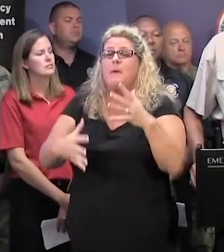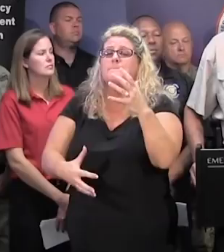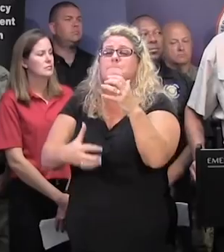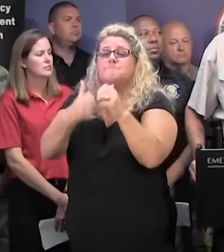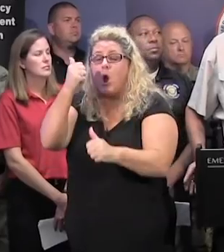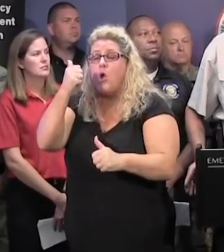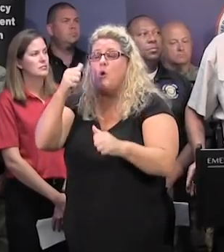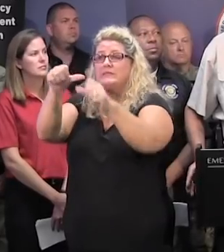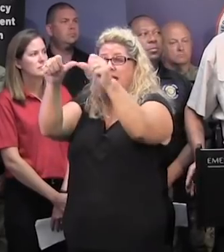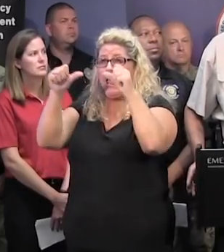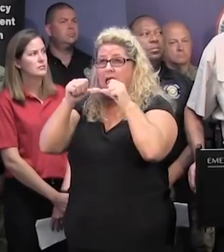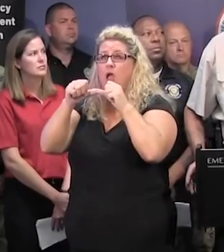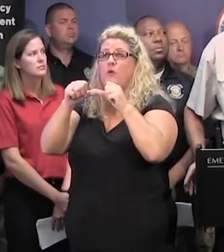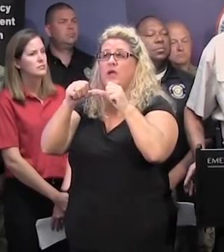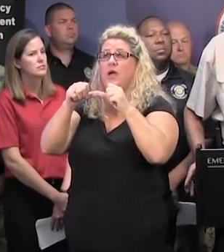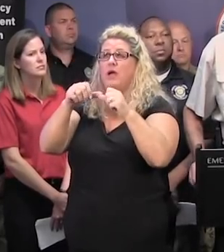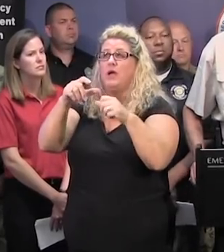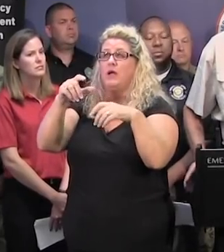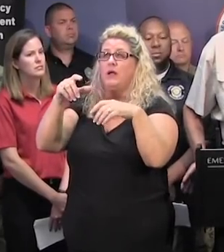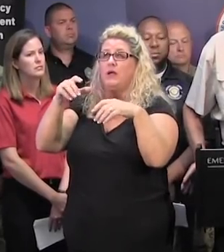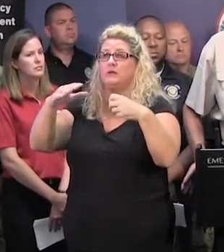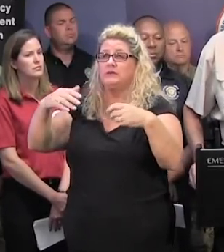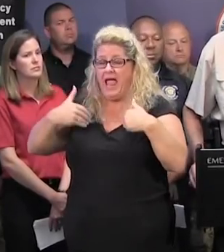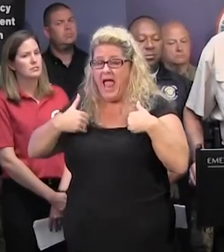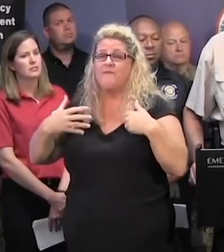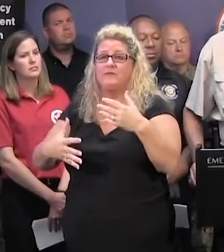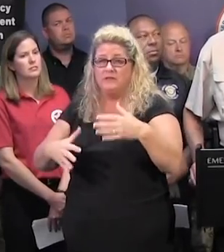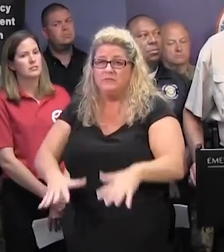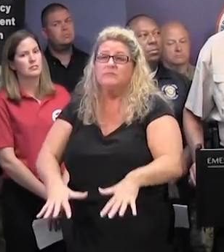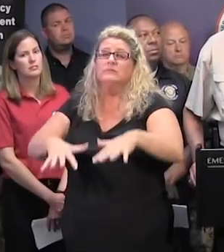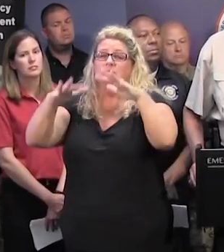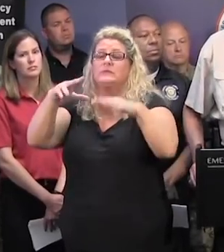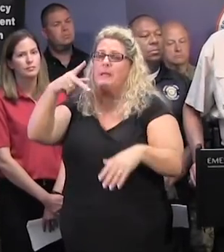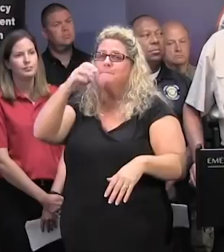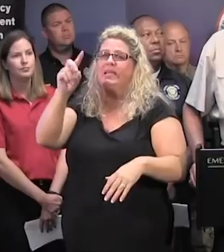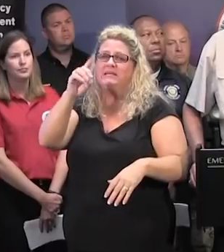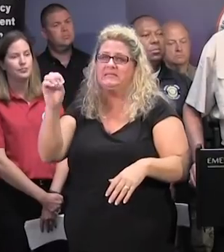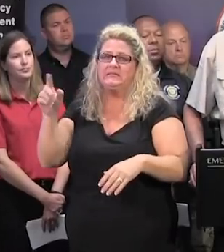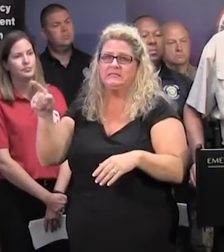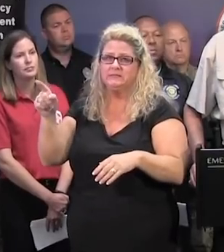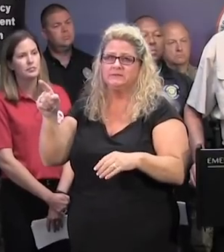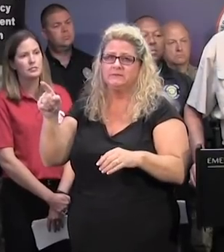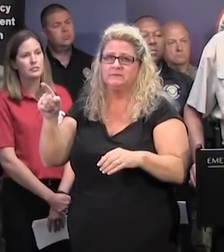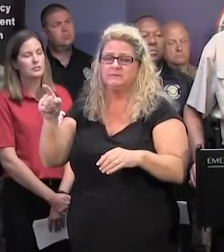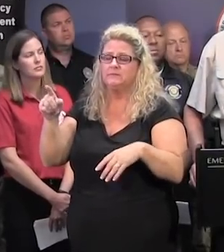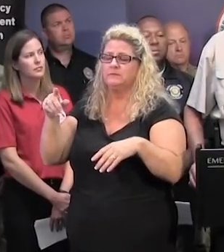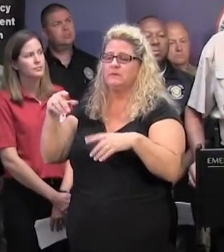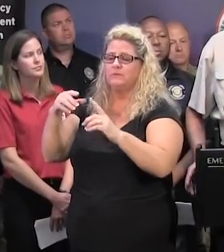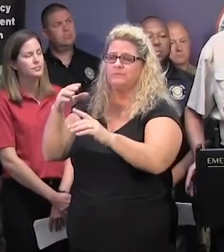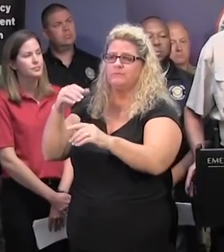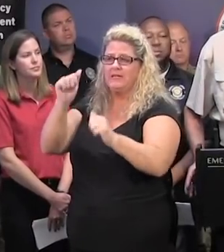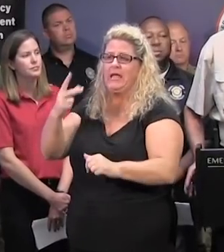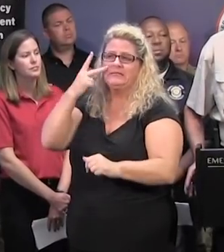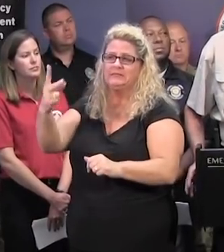vulnerability will be the PD Basin. There's no question about that. They are positioned and projected to have the